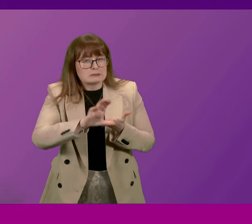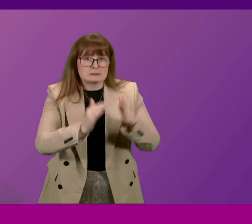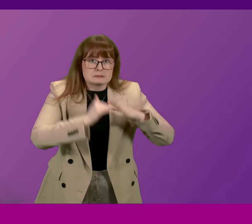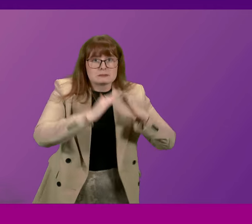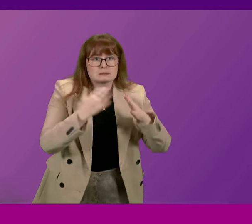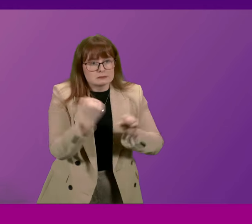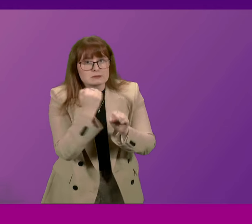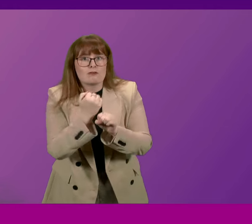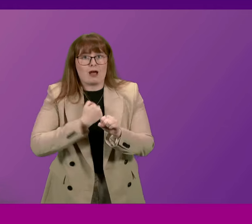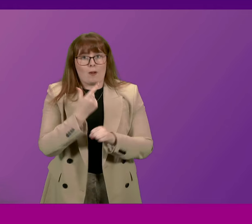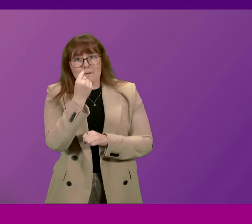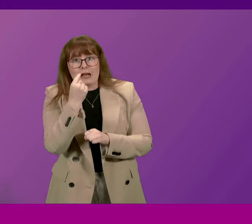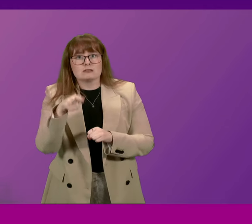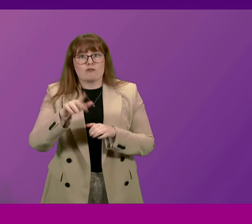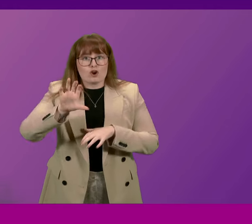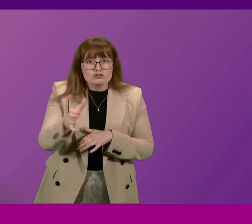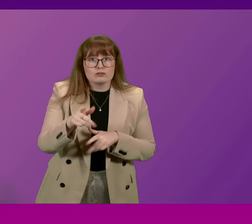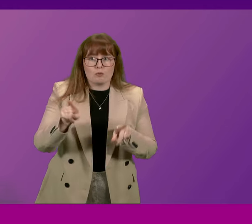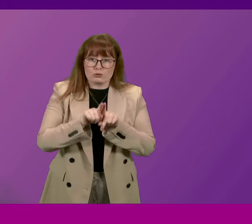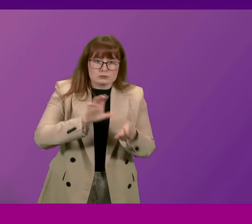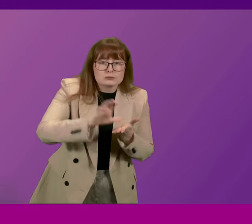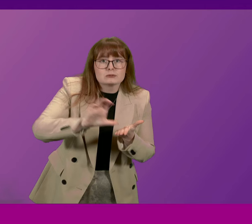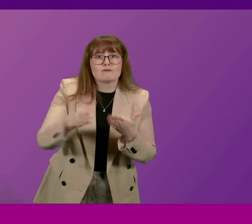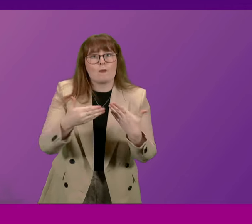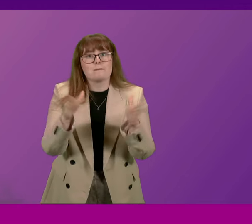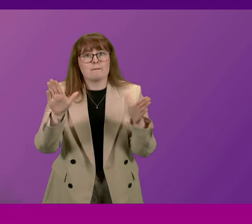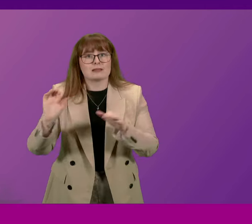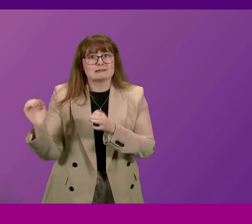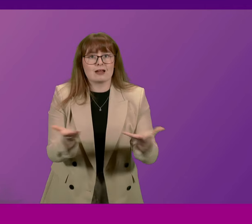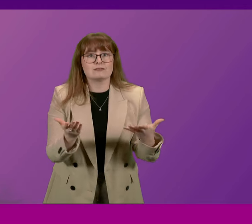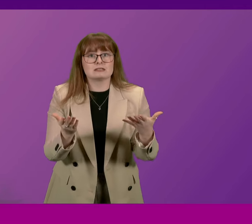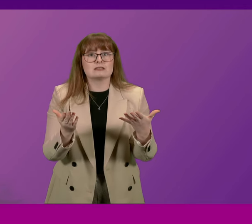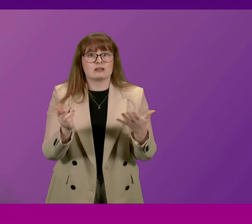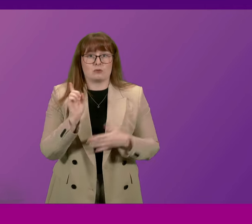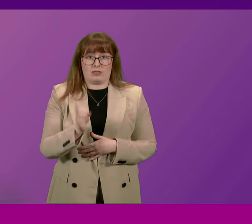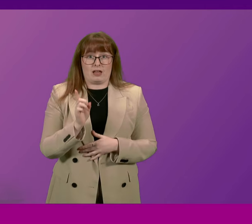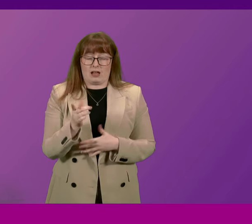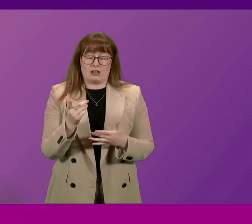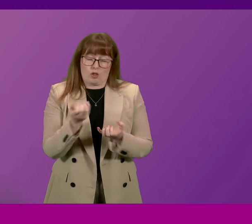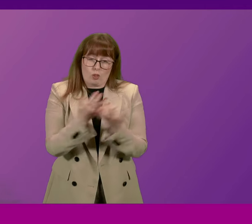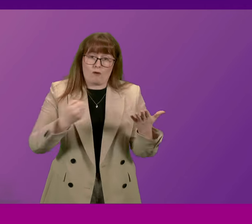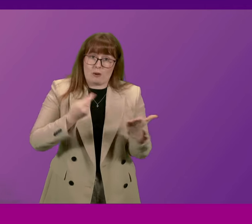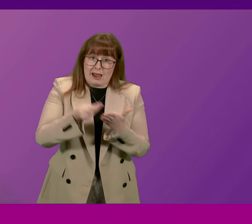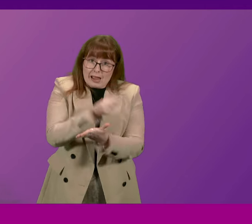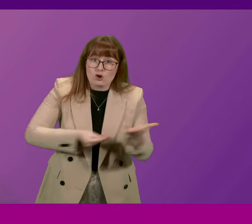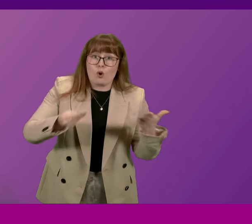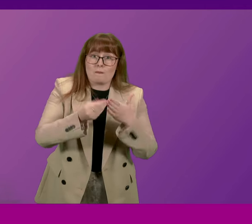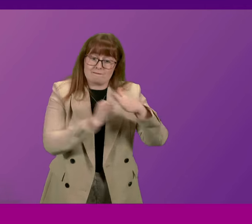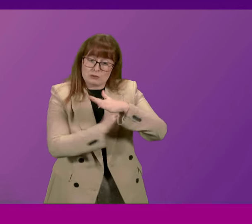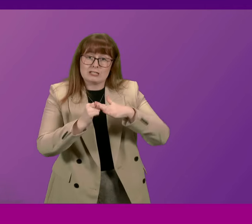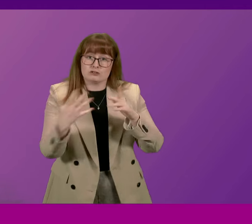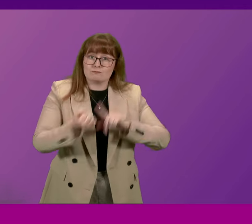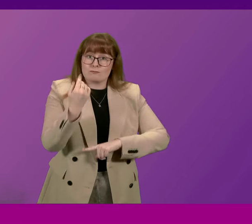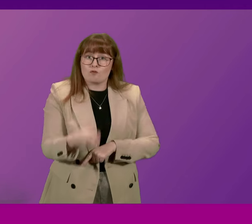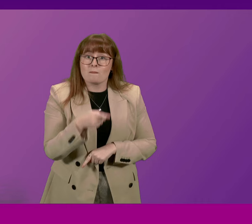capacity of our country and investing in the public services upon which a great deal of economic foundations are founded.